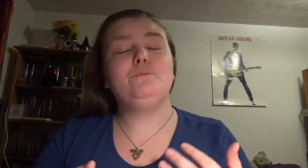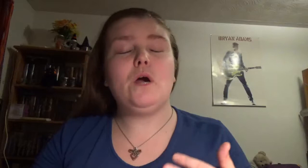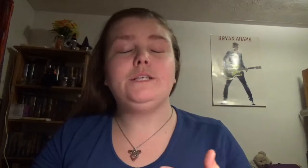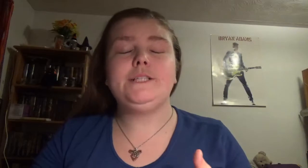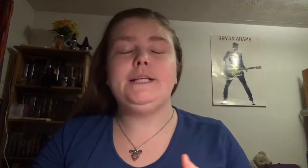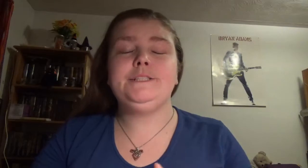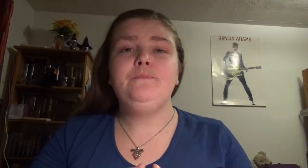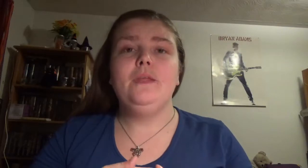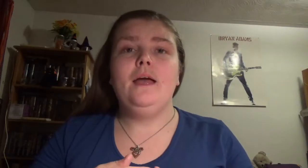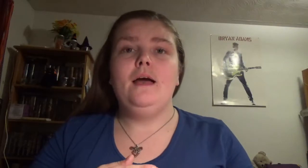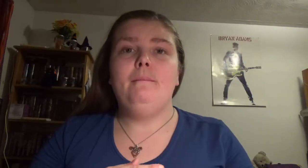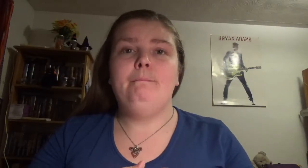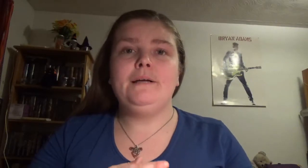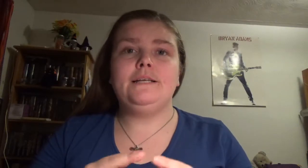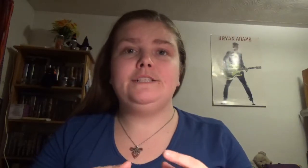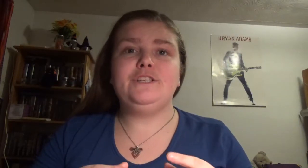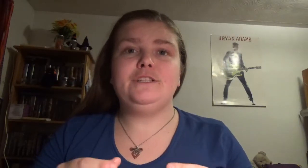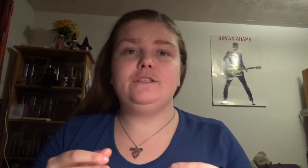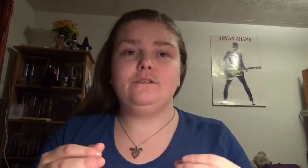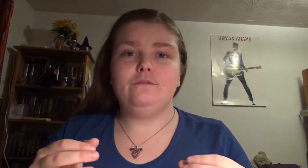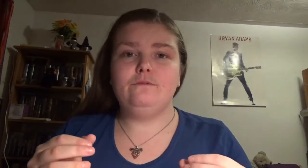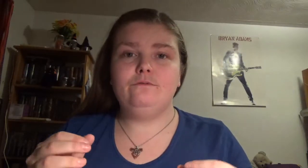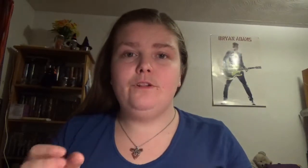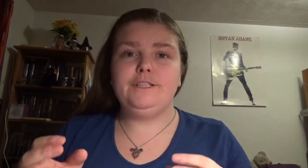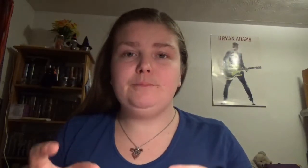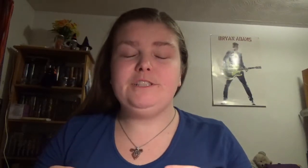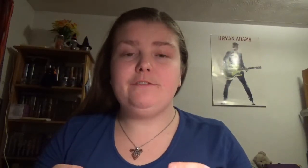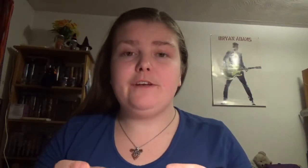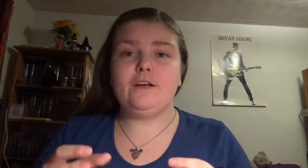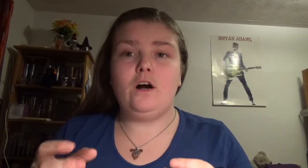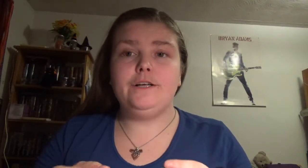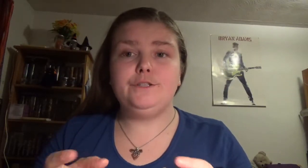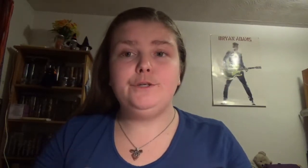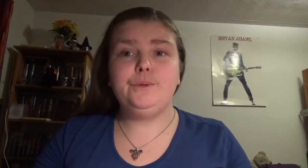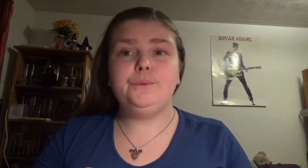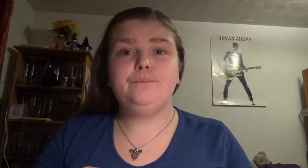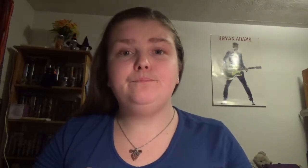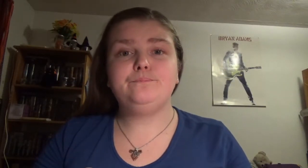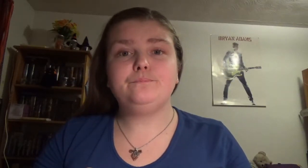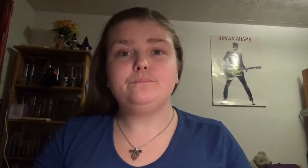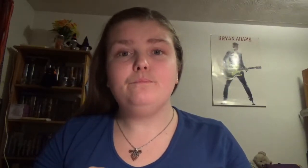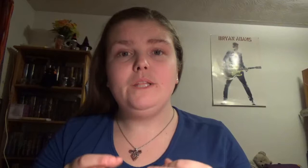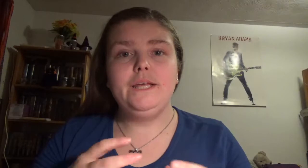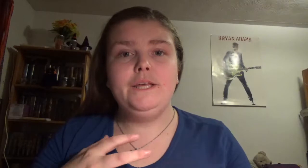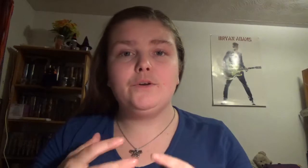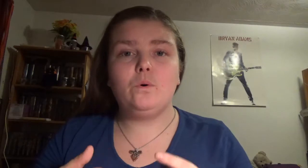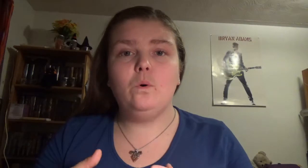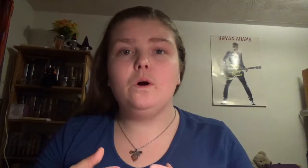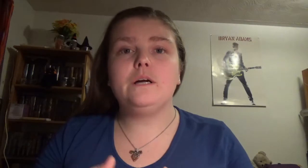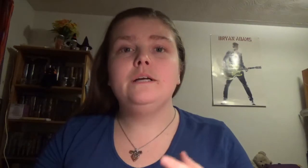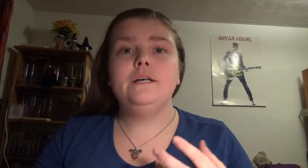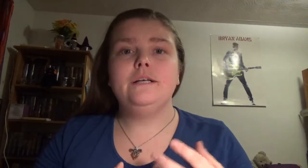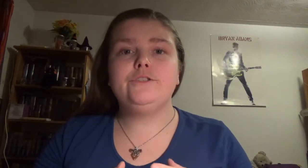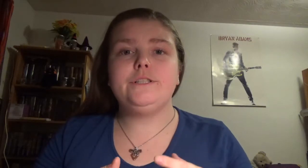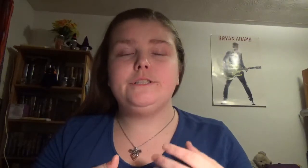process, but it isn't fully specific on to either or, it's just